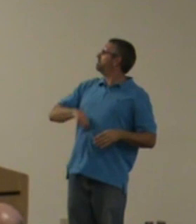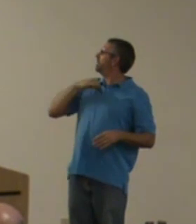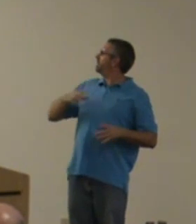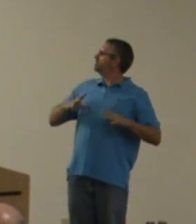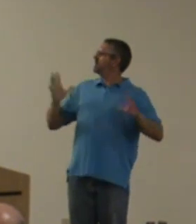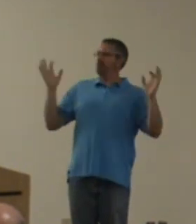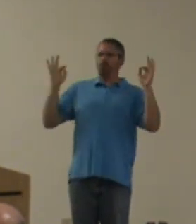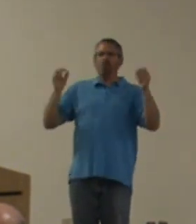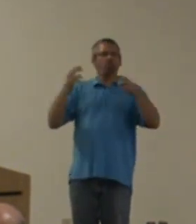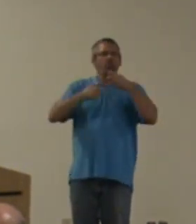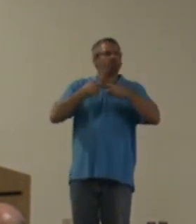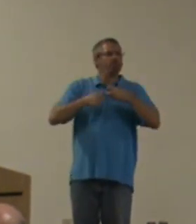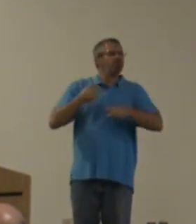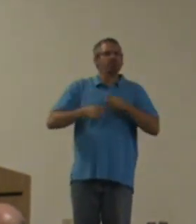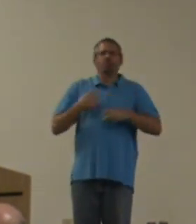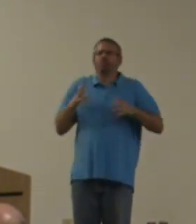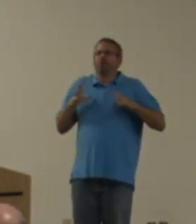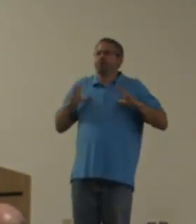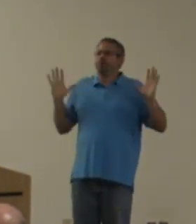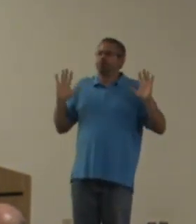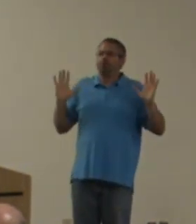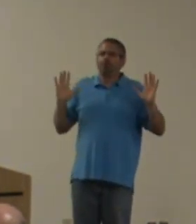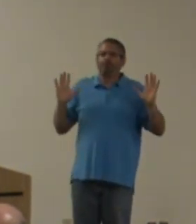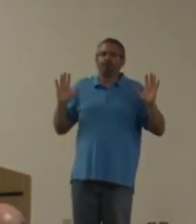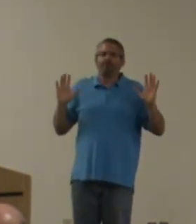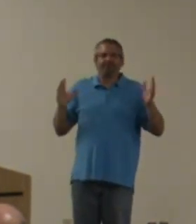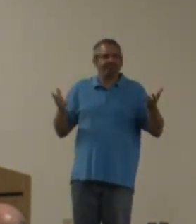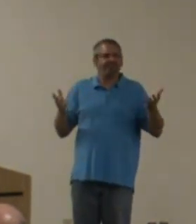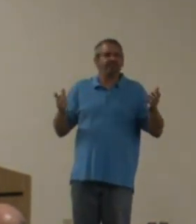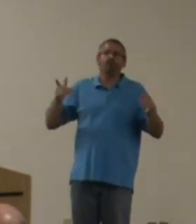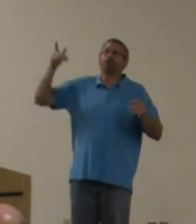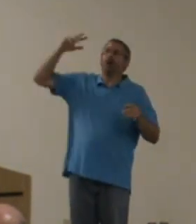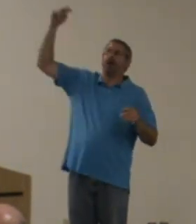Yeah, can be proud. I can be proud. Other than all that.